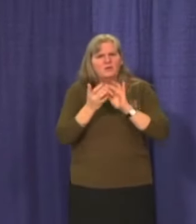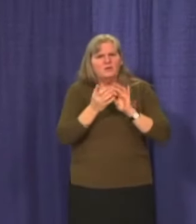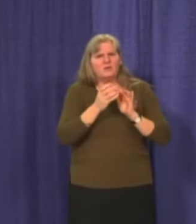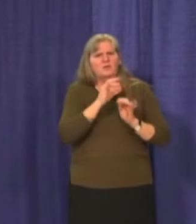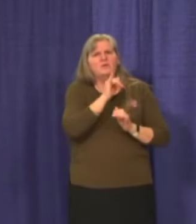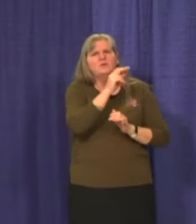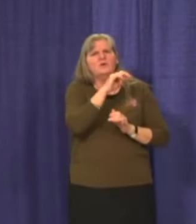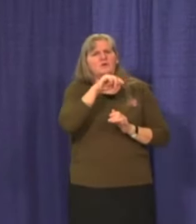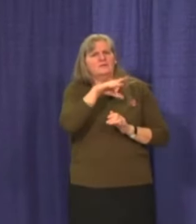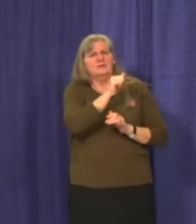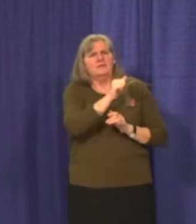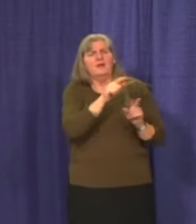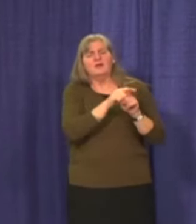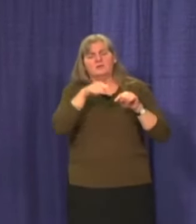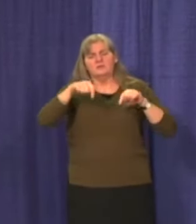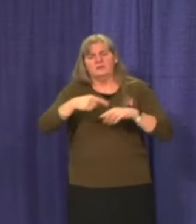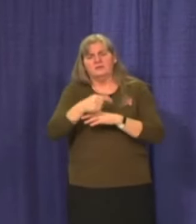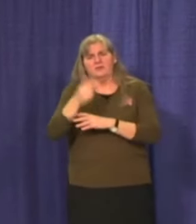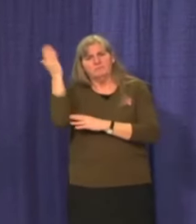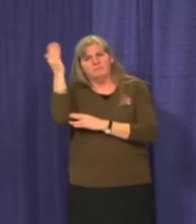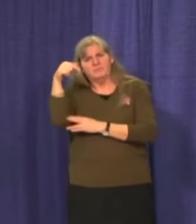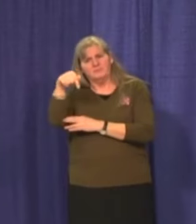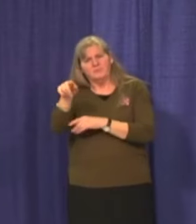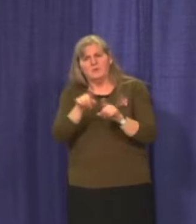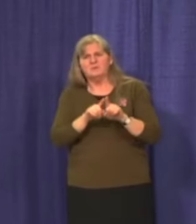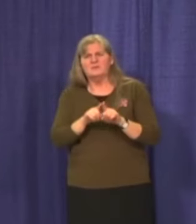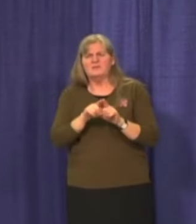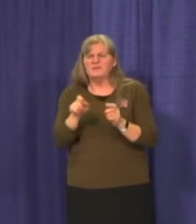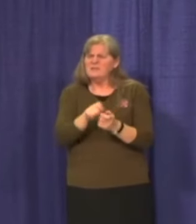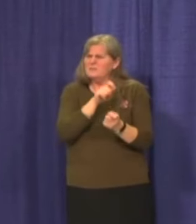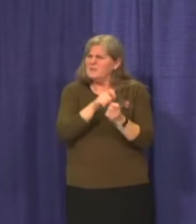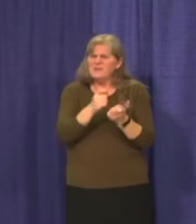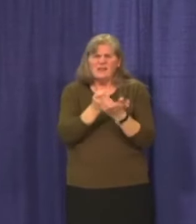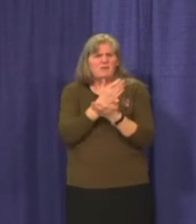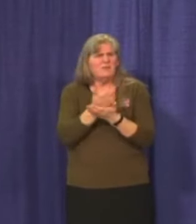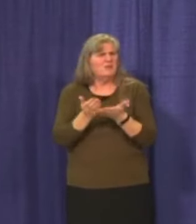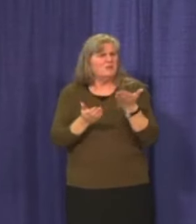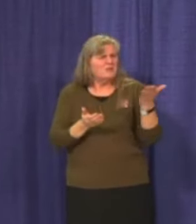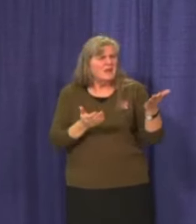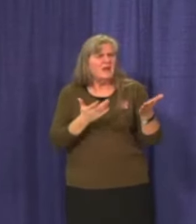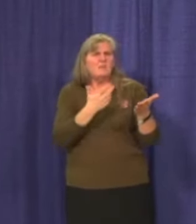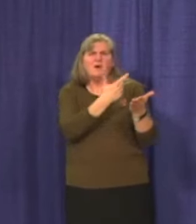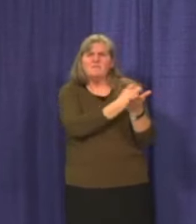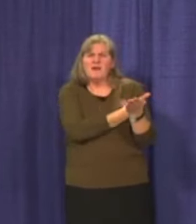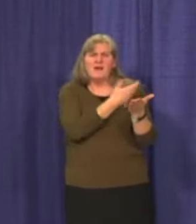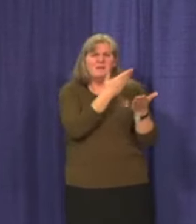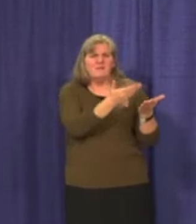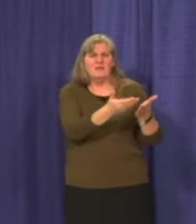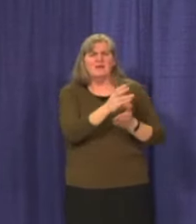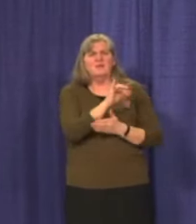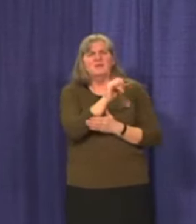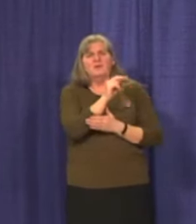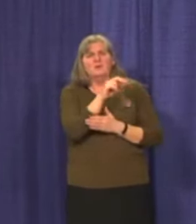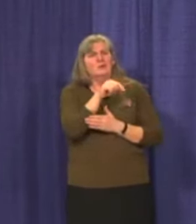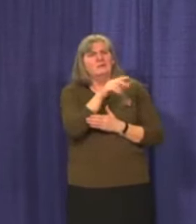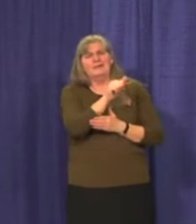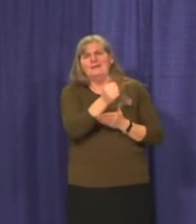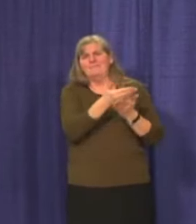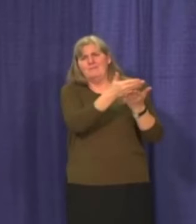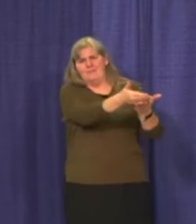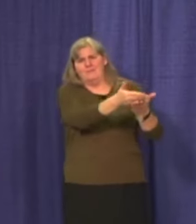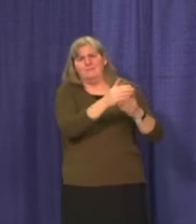updates. You can find accurate and detailed information about the vaccine online at Yukon.ca.